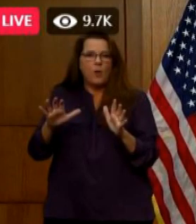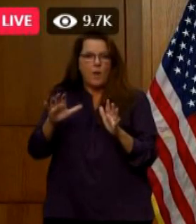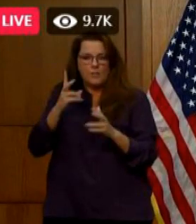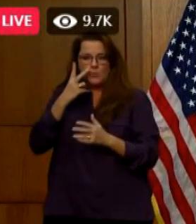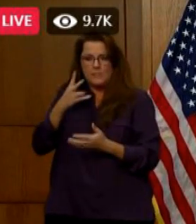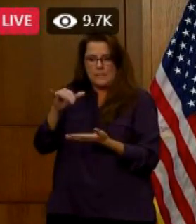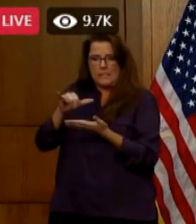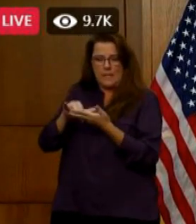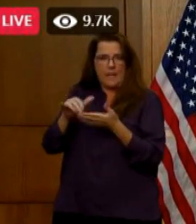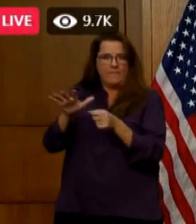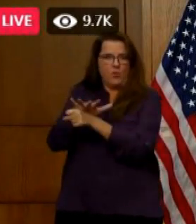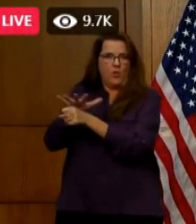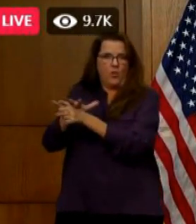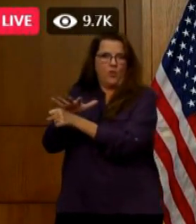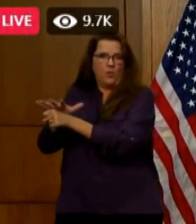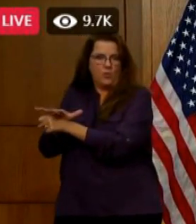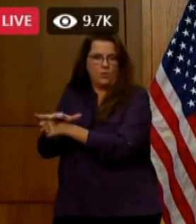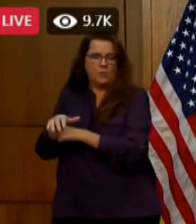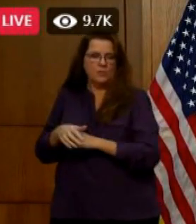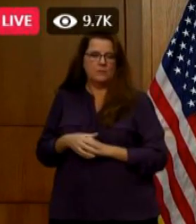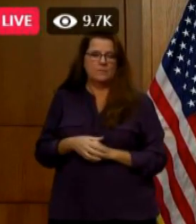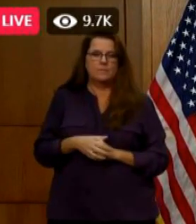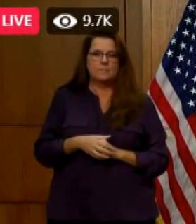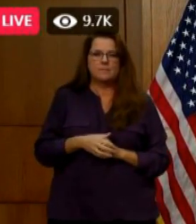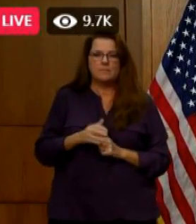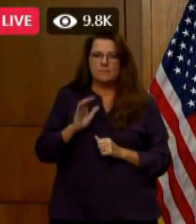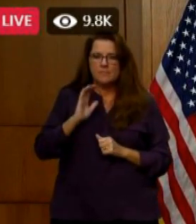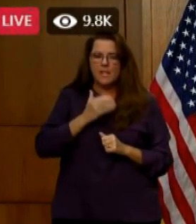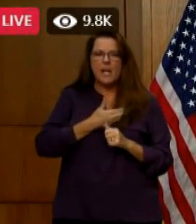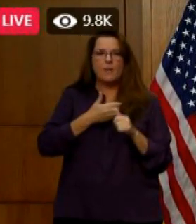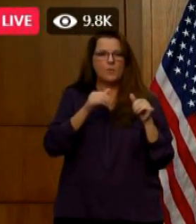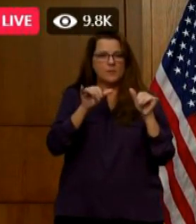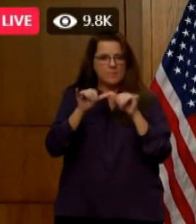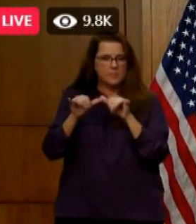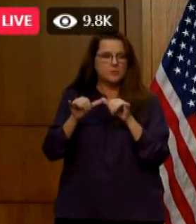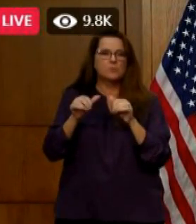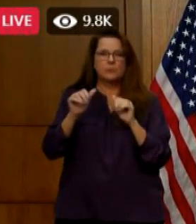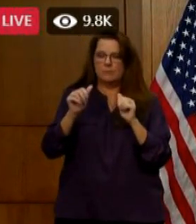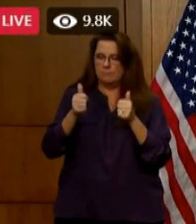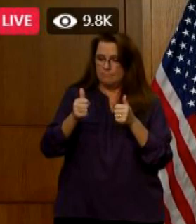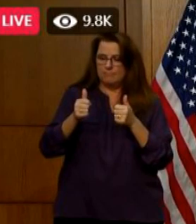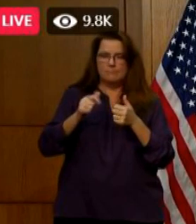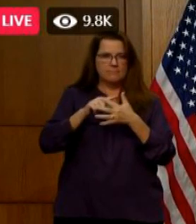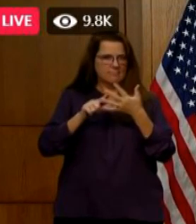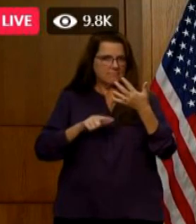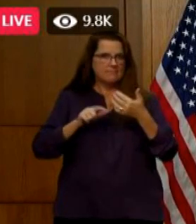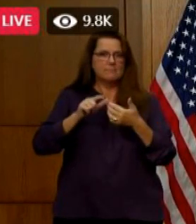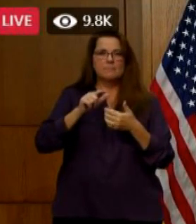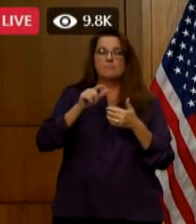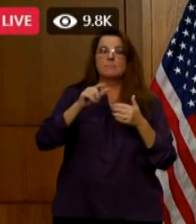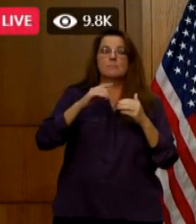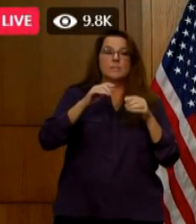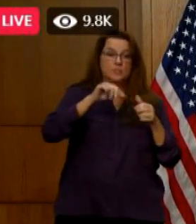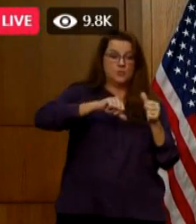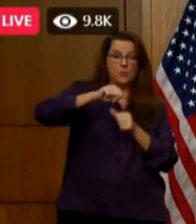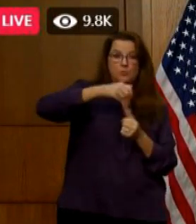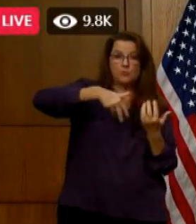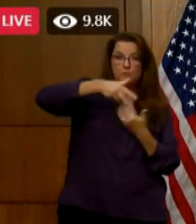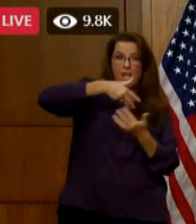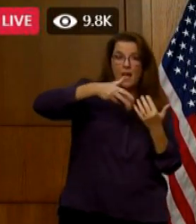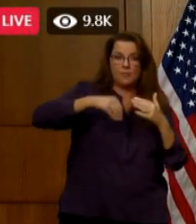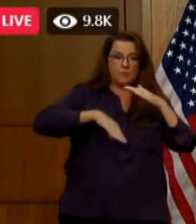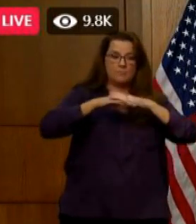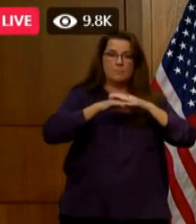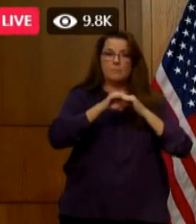have the right measures in place. Social gatherings are limited to no more than 25 people, and restaurants have